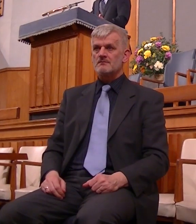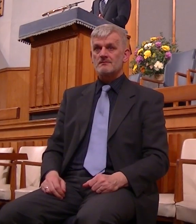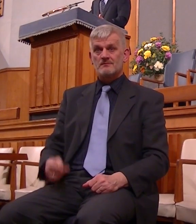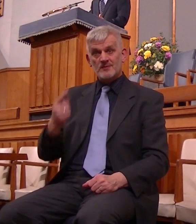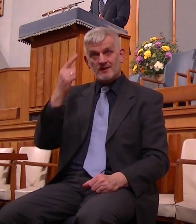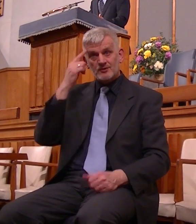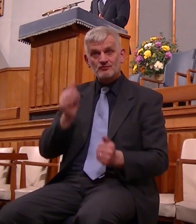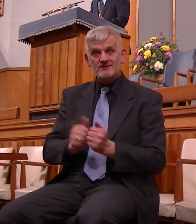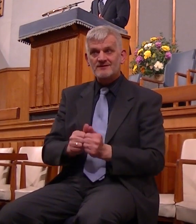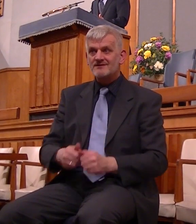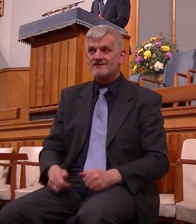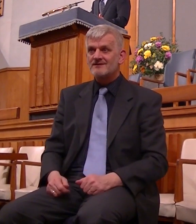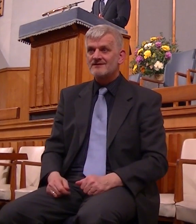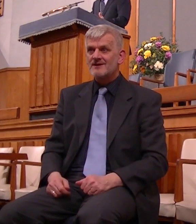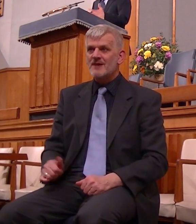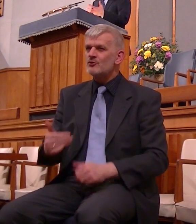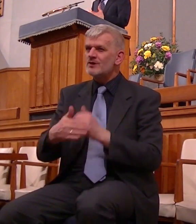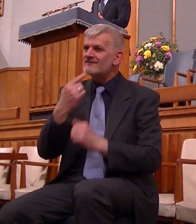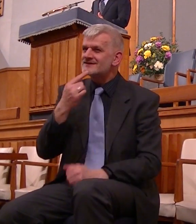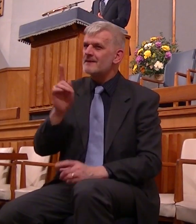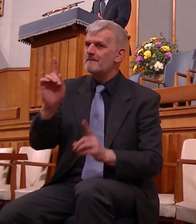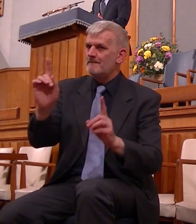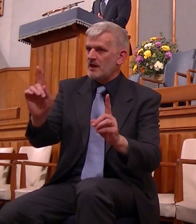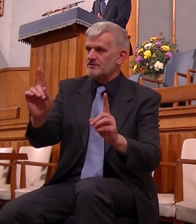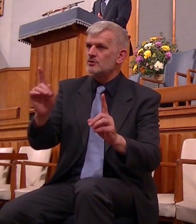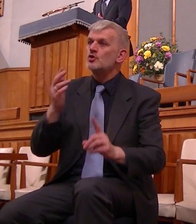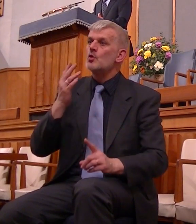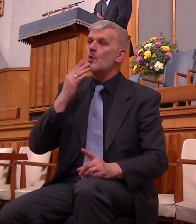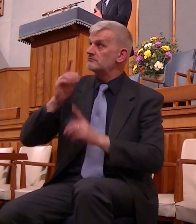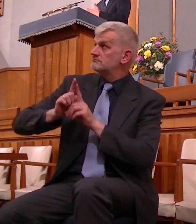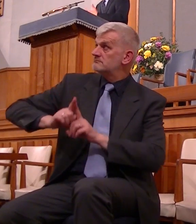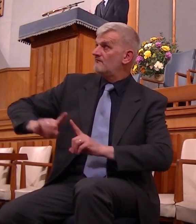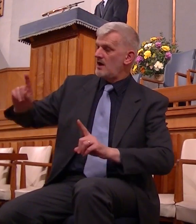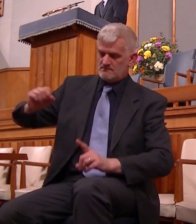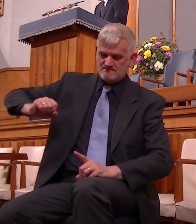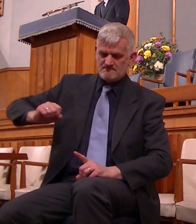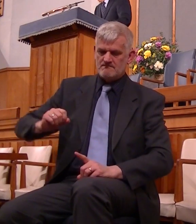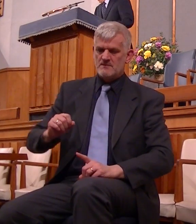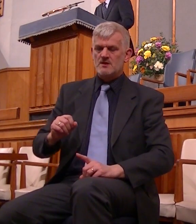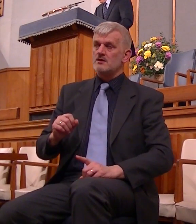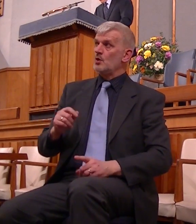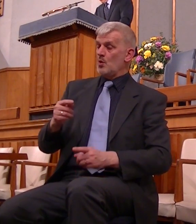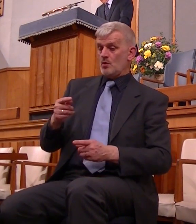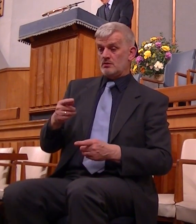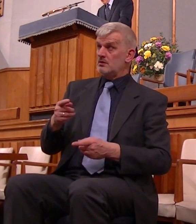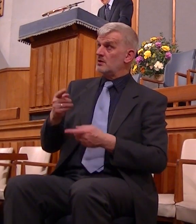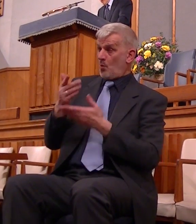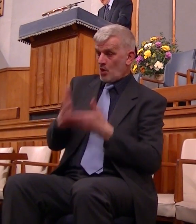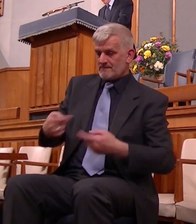you've never dared see it but we behave when we're away from God as though we should be worshipped